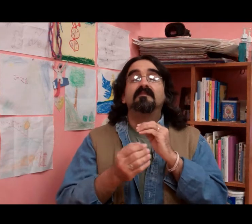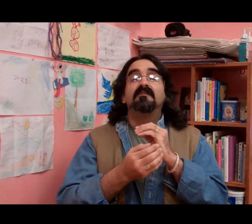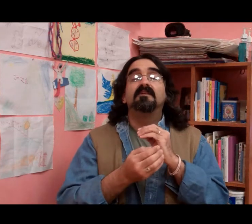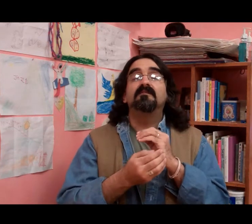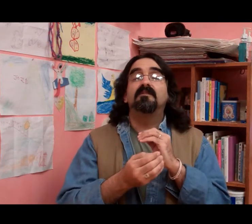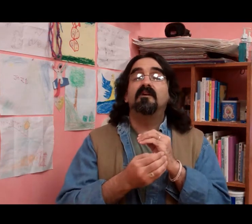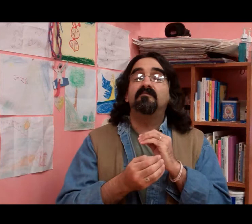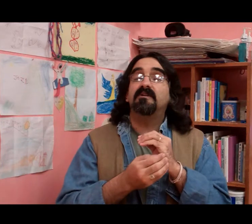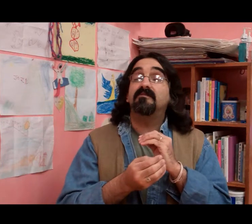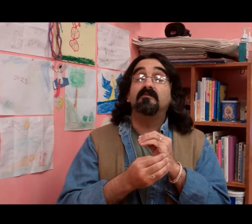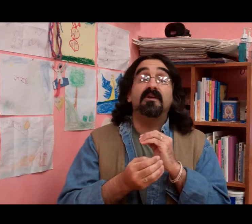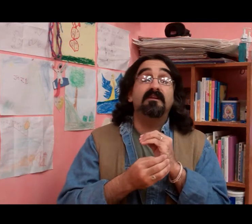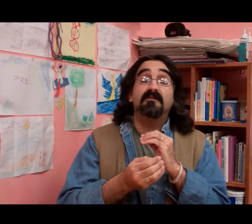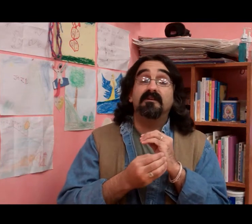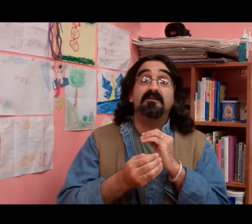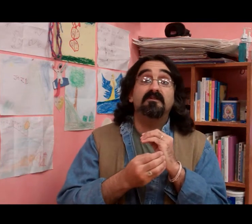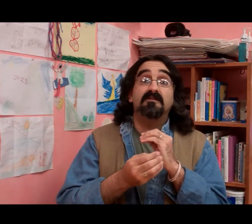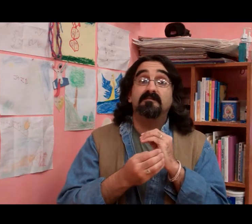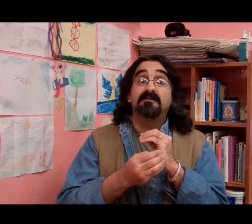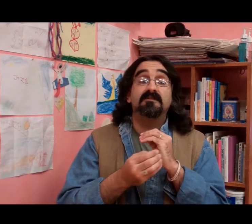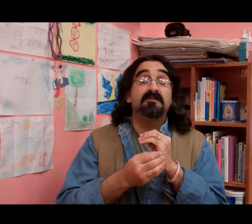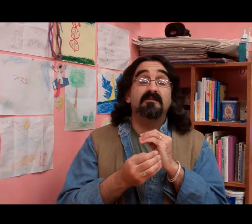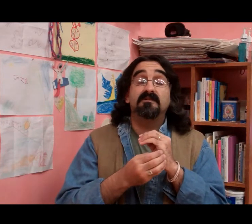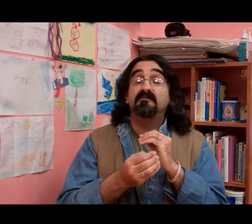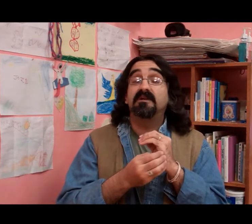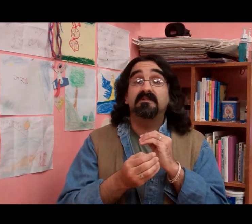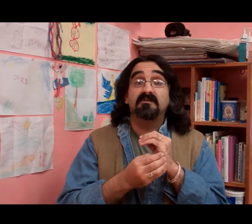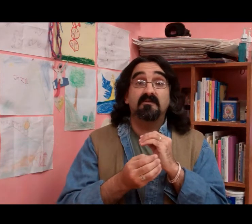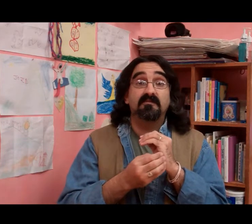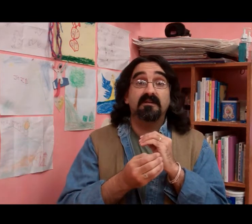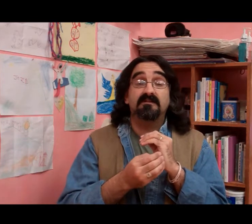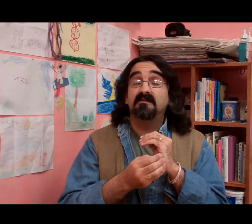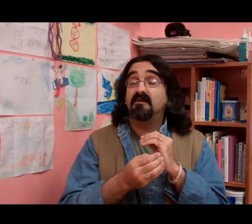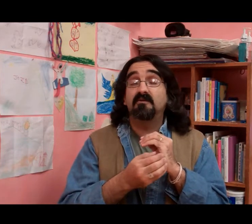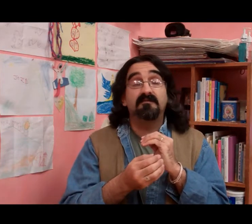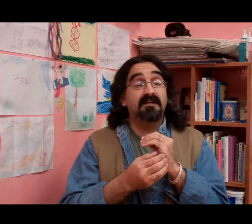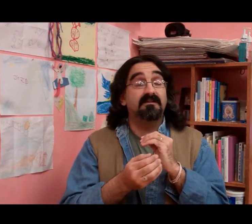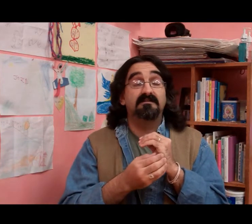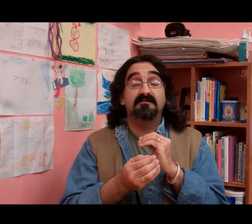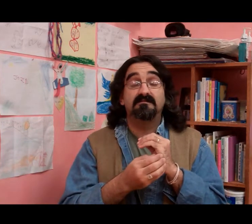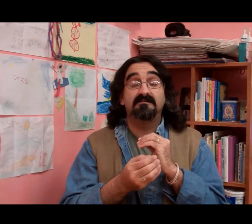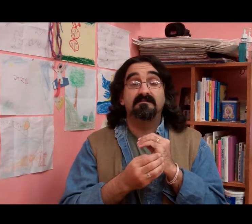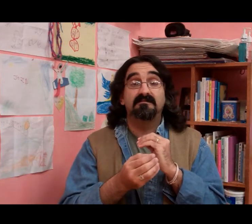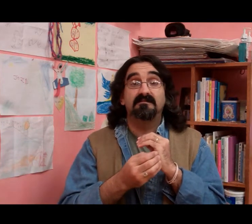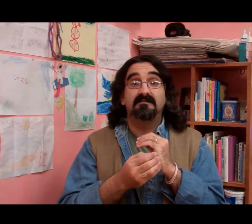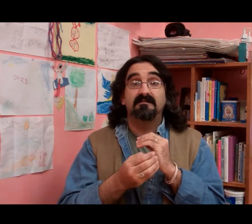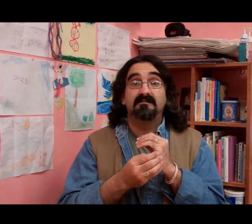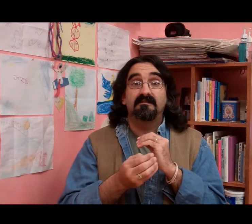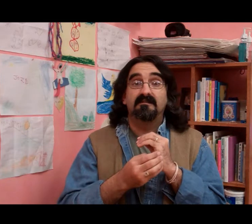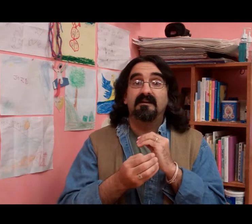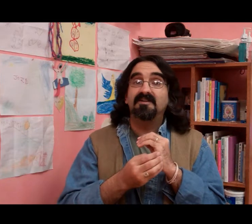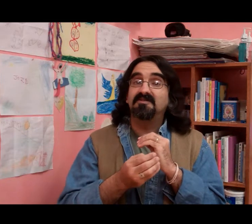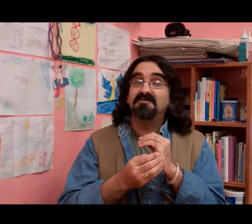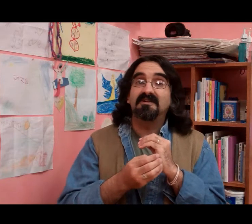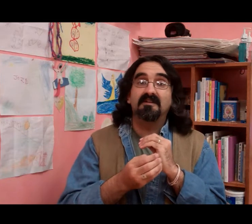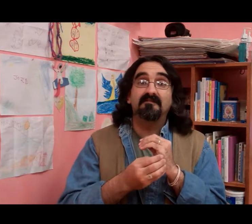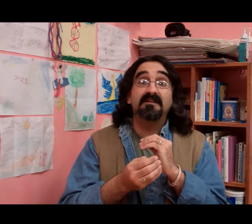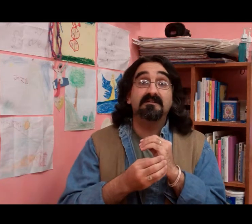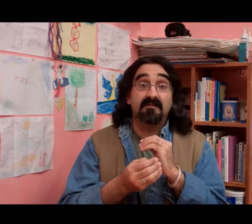Even though I've been through many relationships in search of my soulmate, to no avail, I choose to love and accept